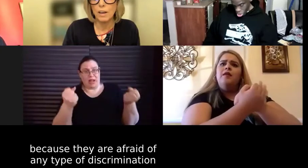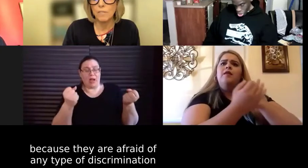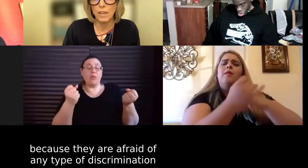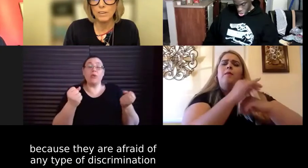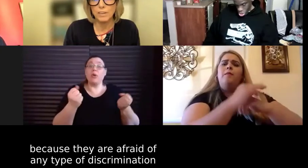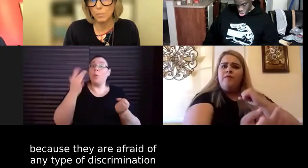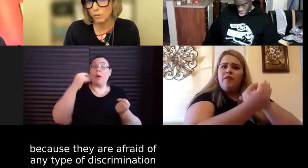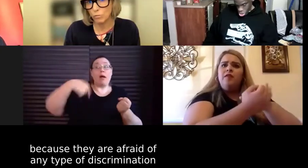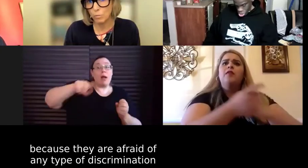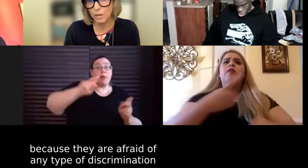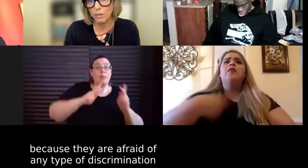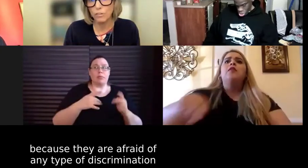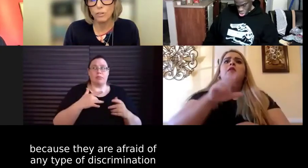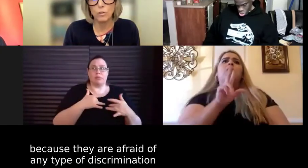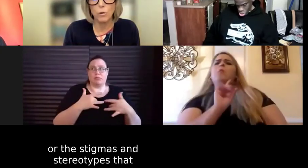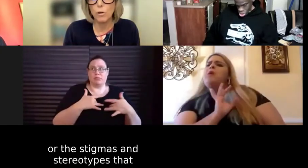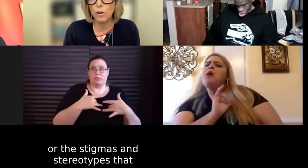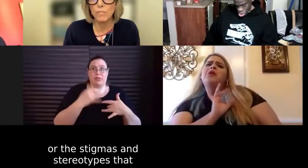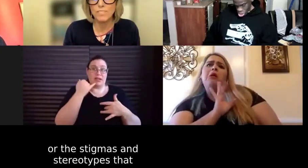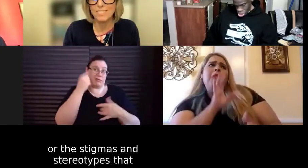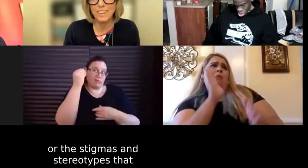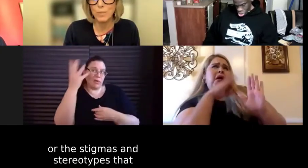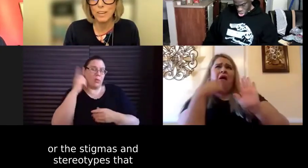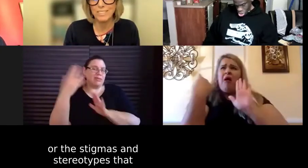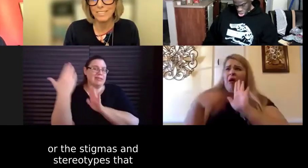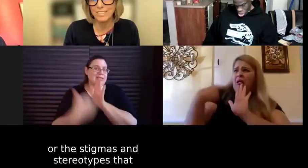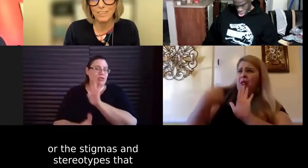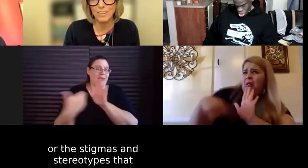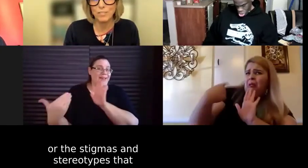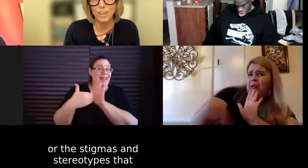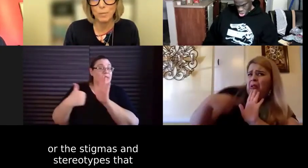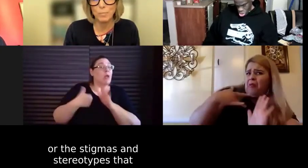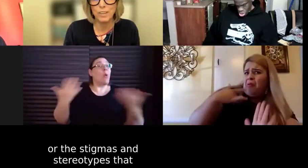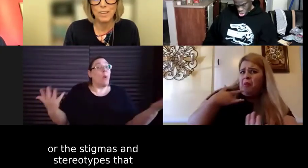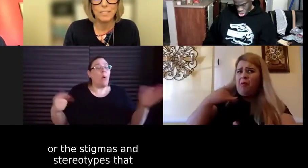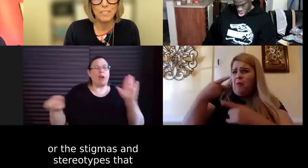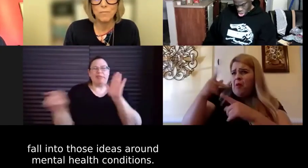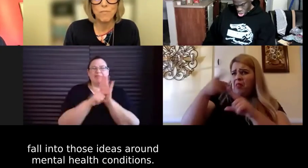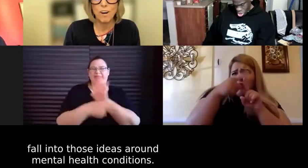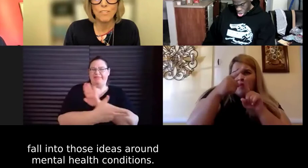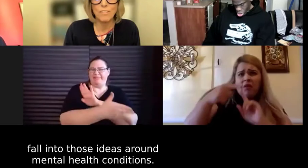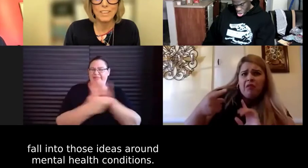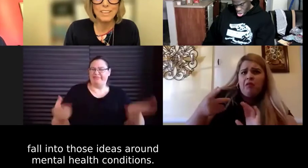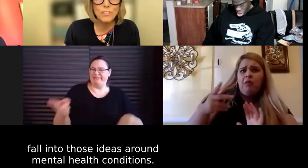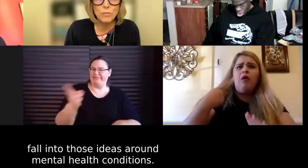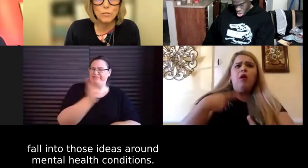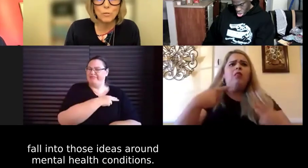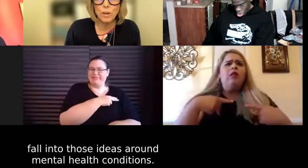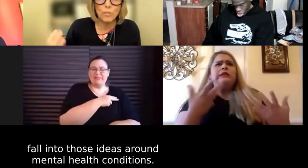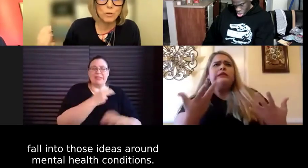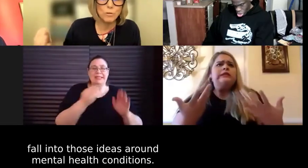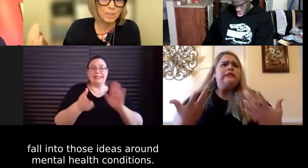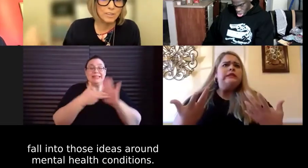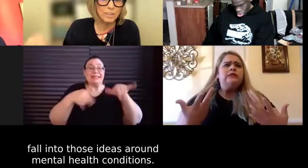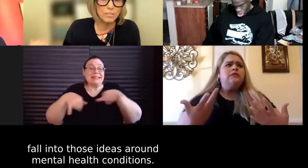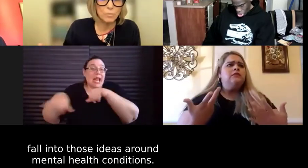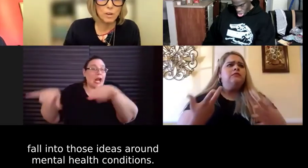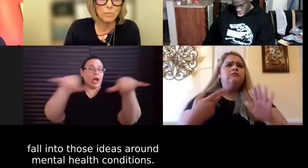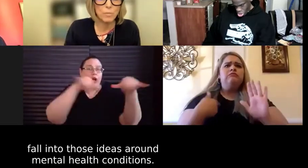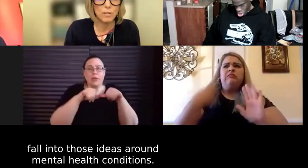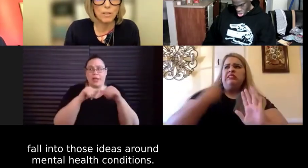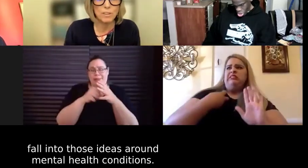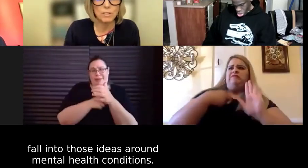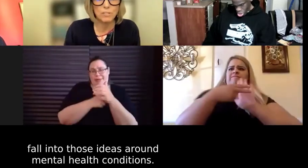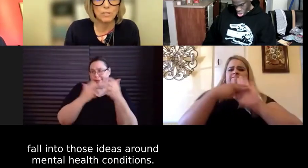of any type of discrimination or the stigmas and stereotypes that fall into those ideas